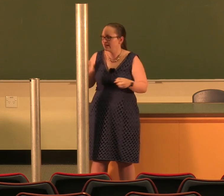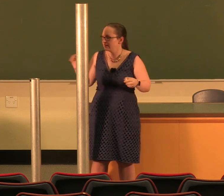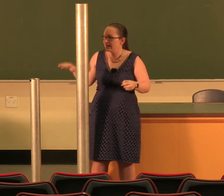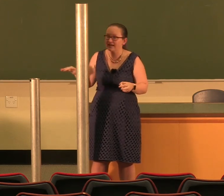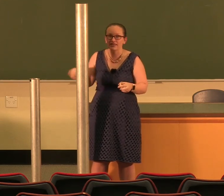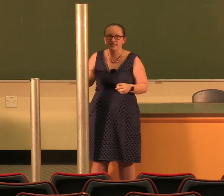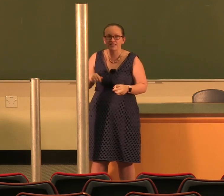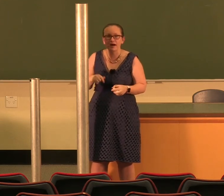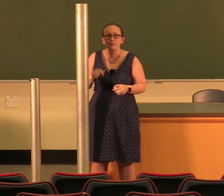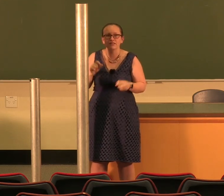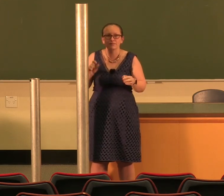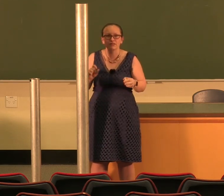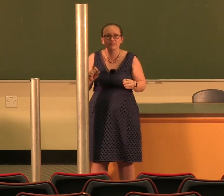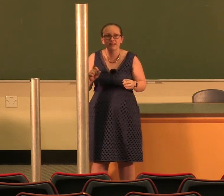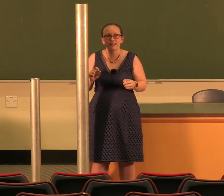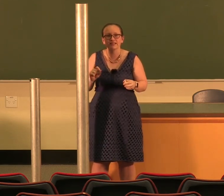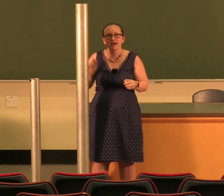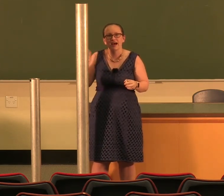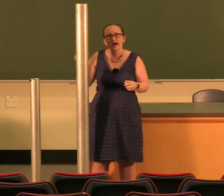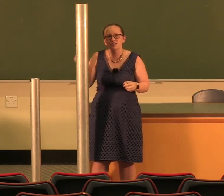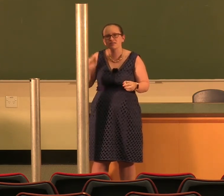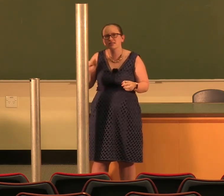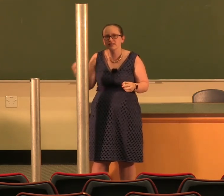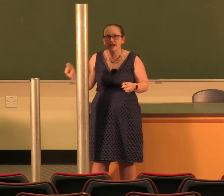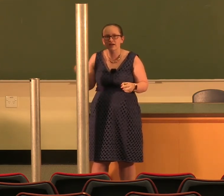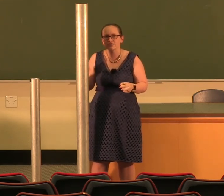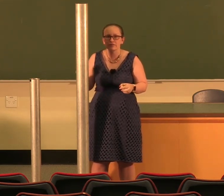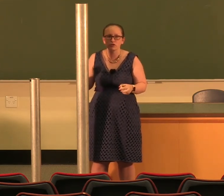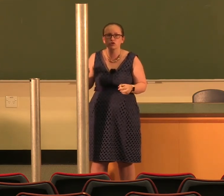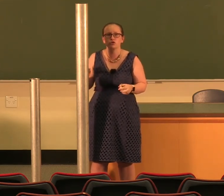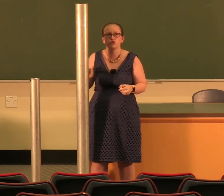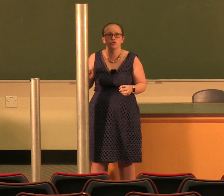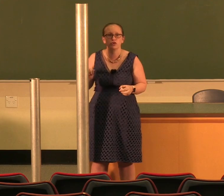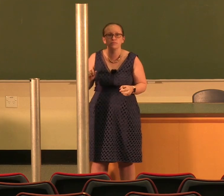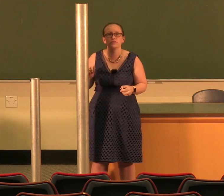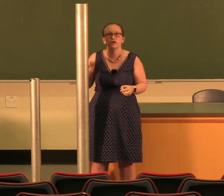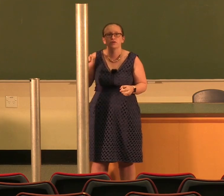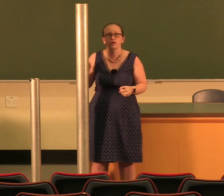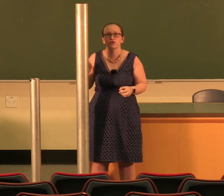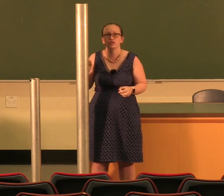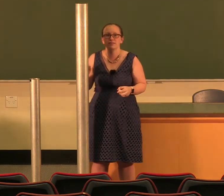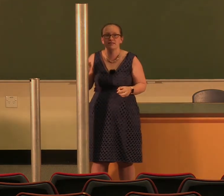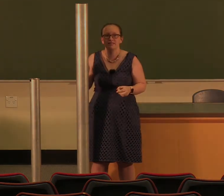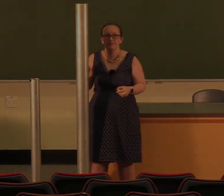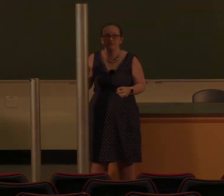heat these up is predict how's the sound from the two tubes going to be different.